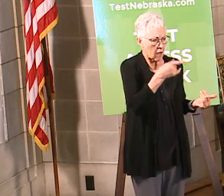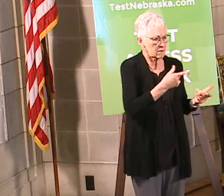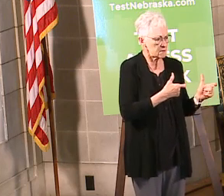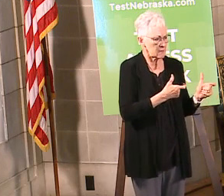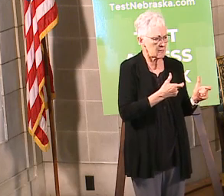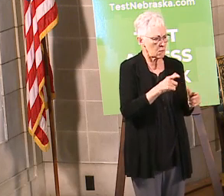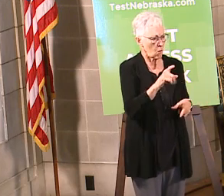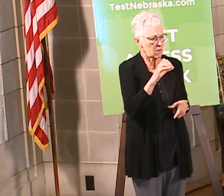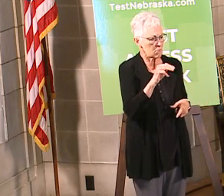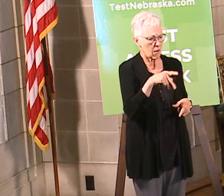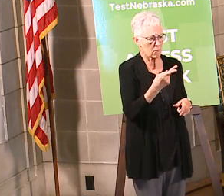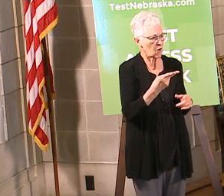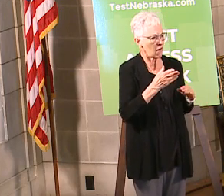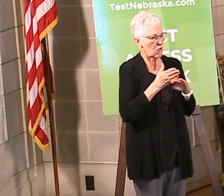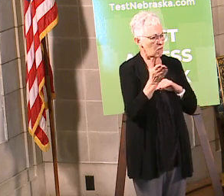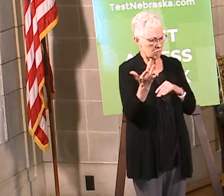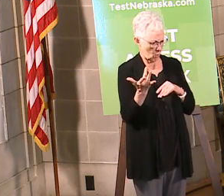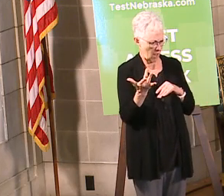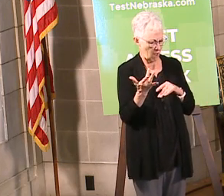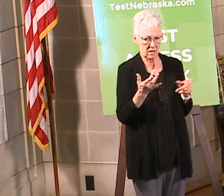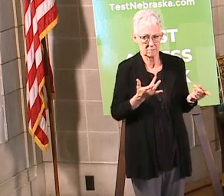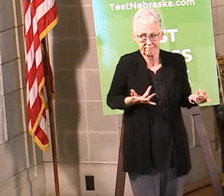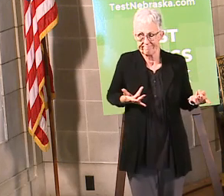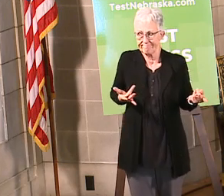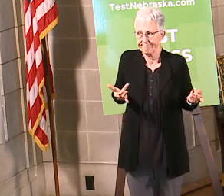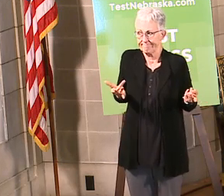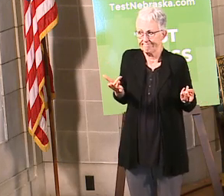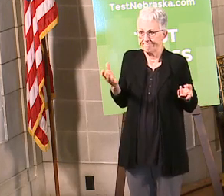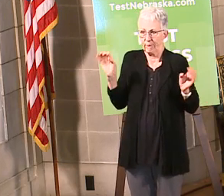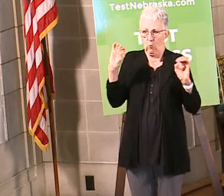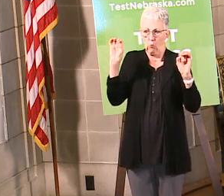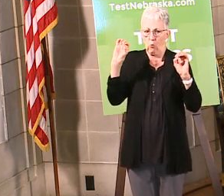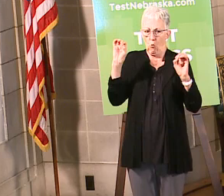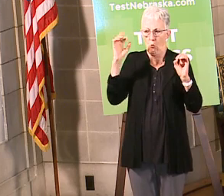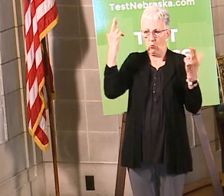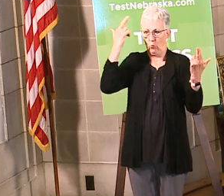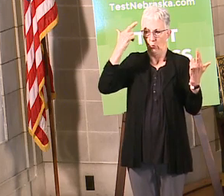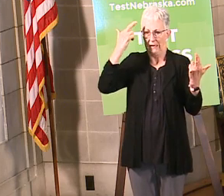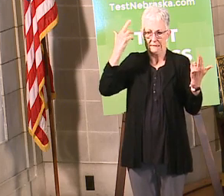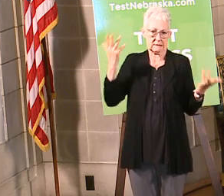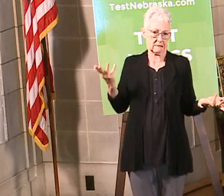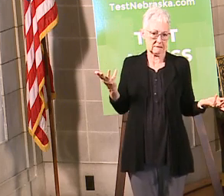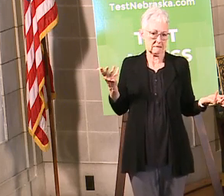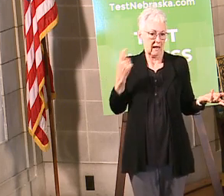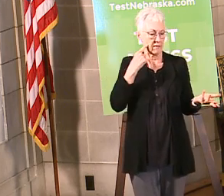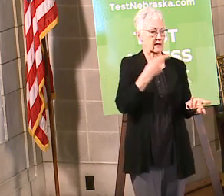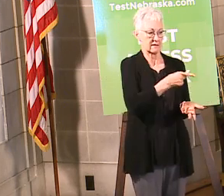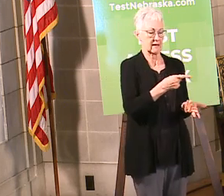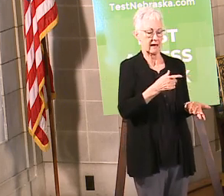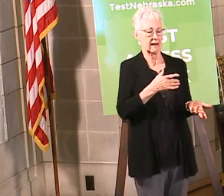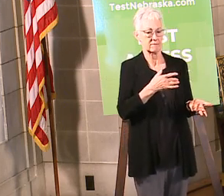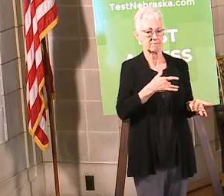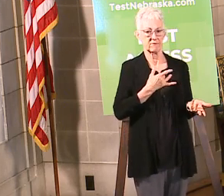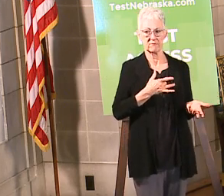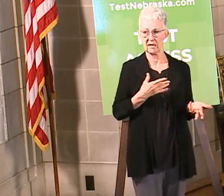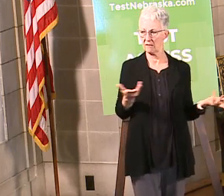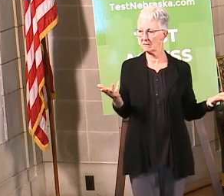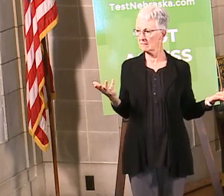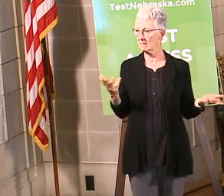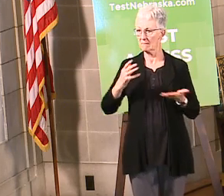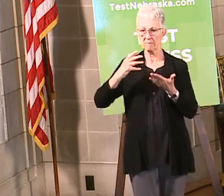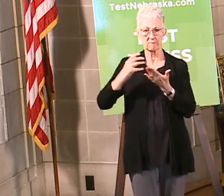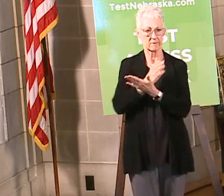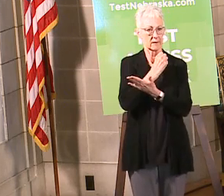it. I think the opportunity is there and some folks are taking advantage of it but we are out there we're still enforcing